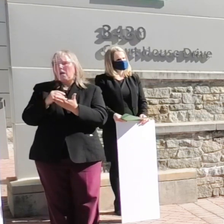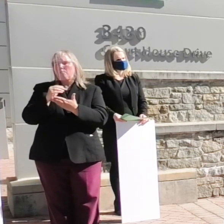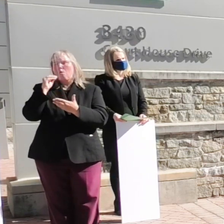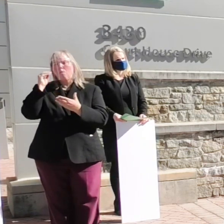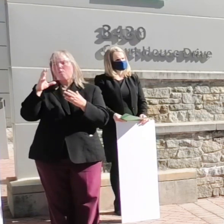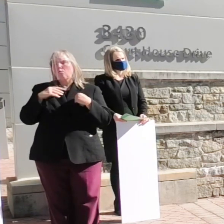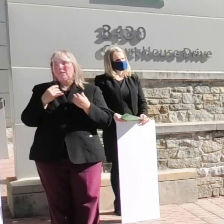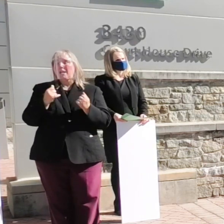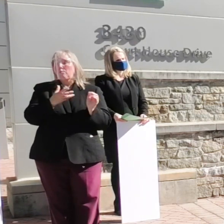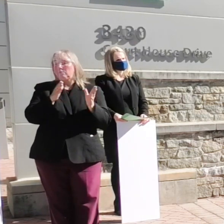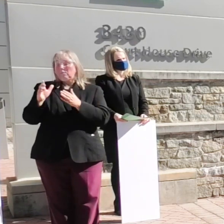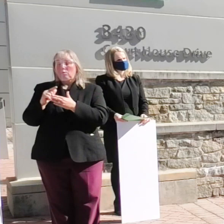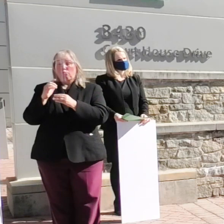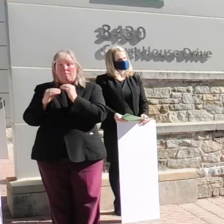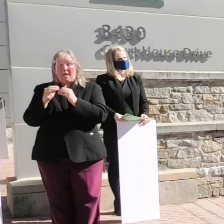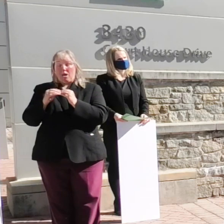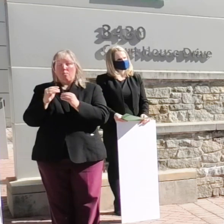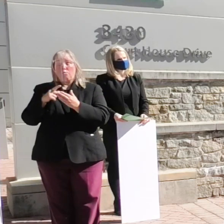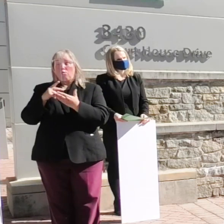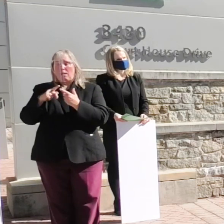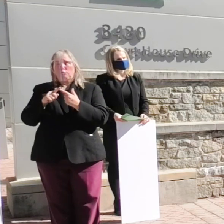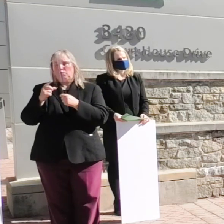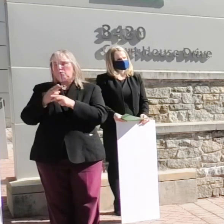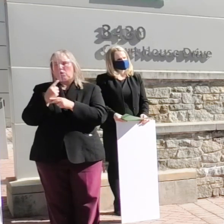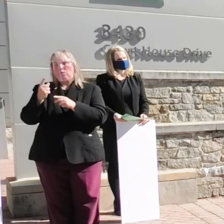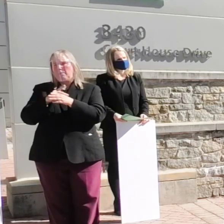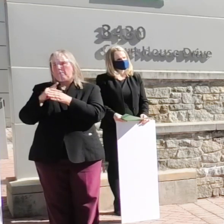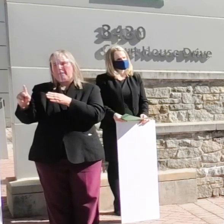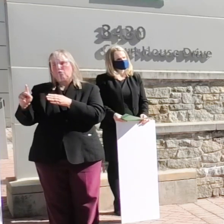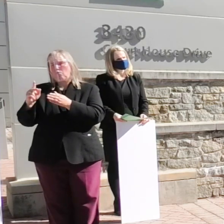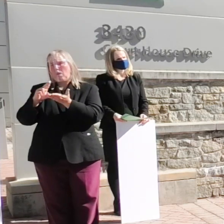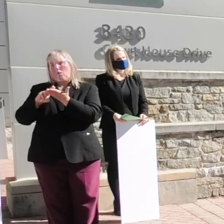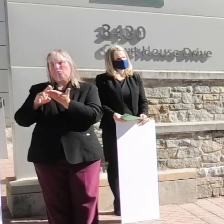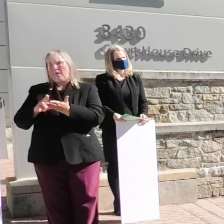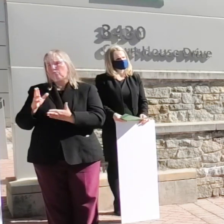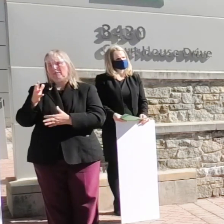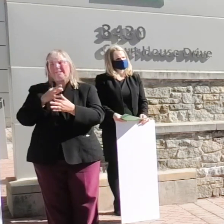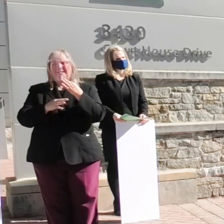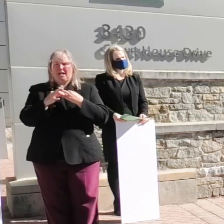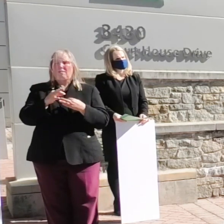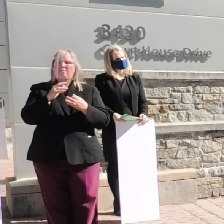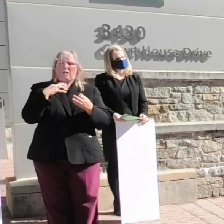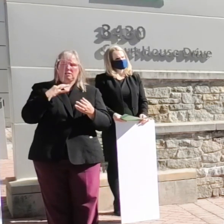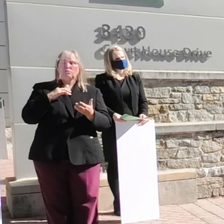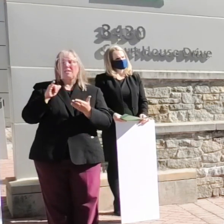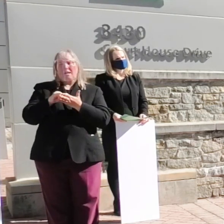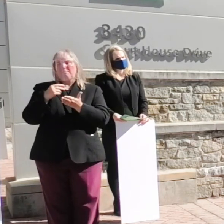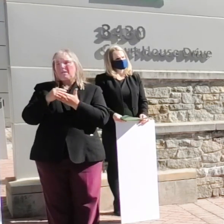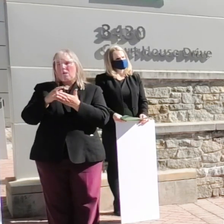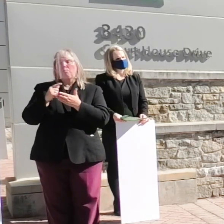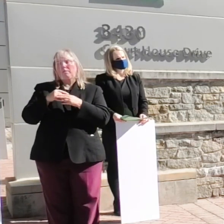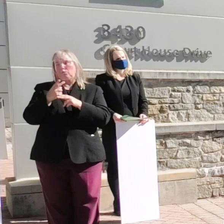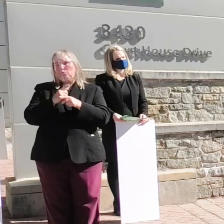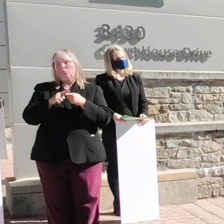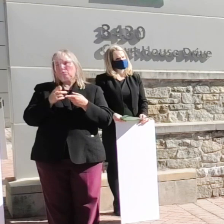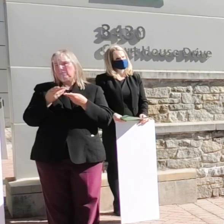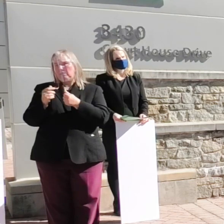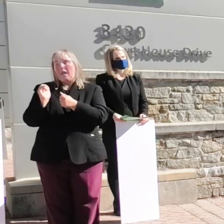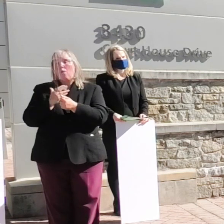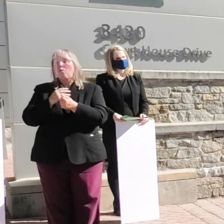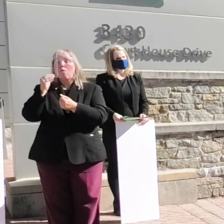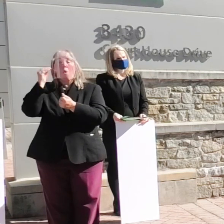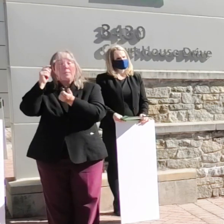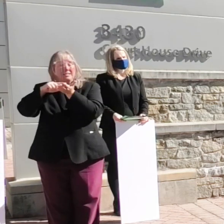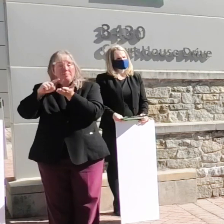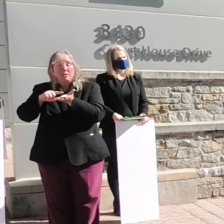year-round repair program to use only professional contractors instead of volunteers this funding will be used to streamline our home inspection